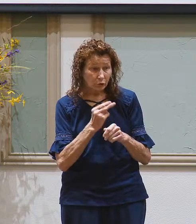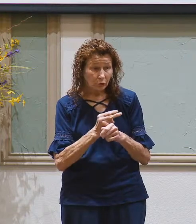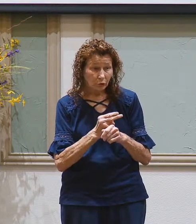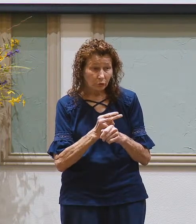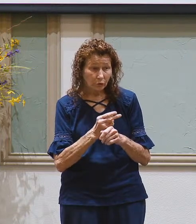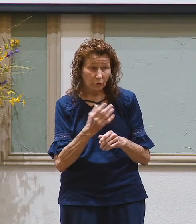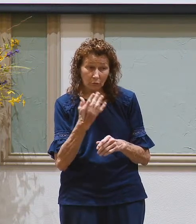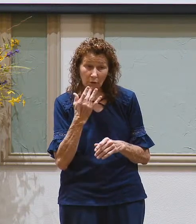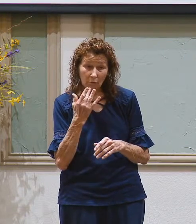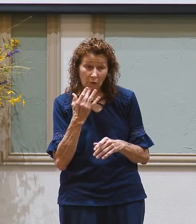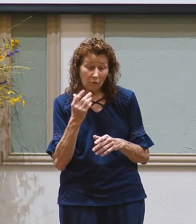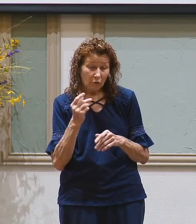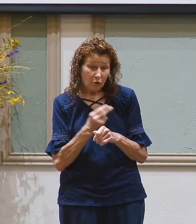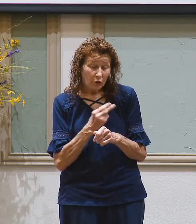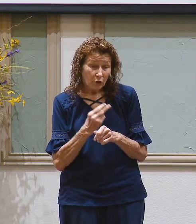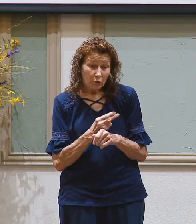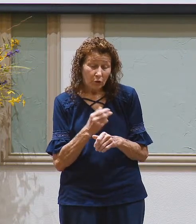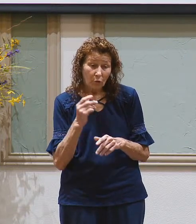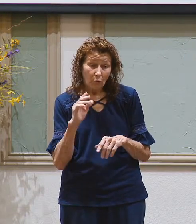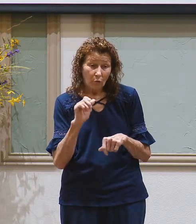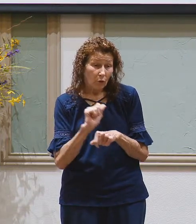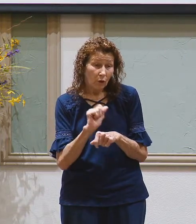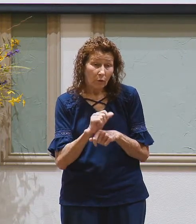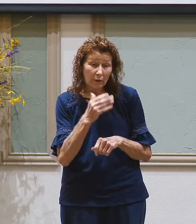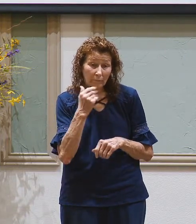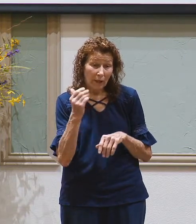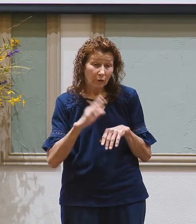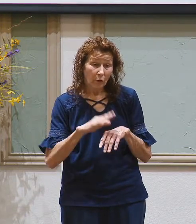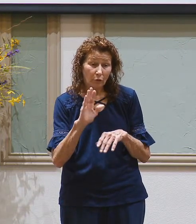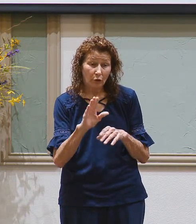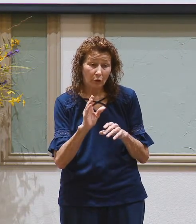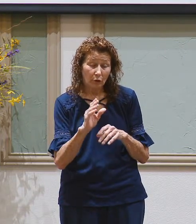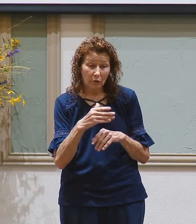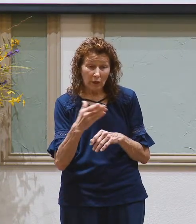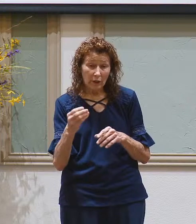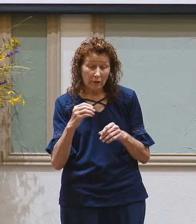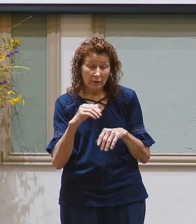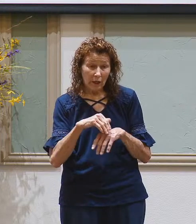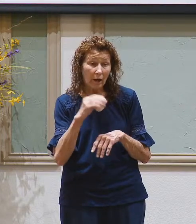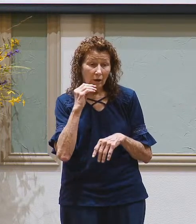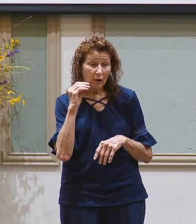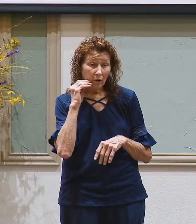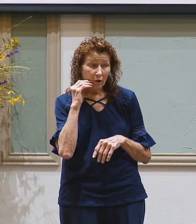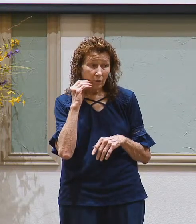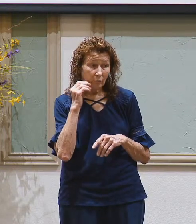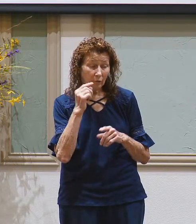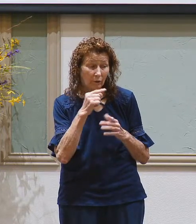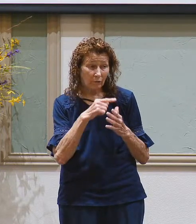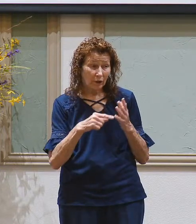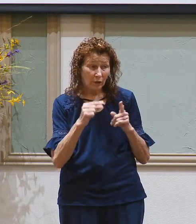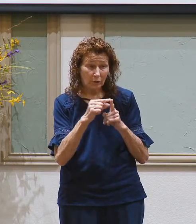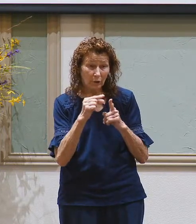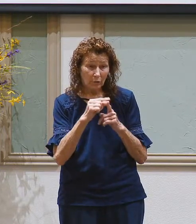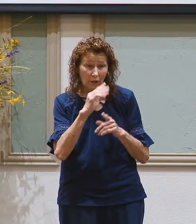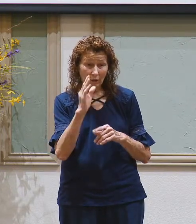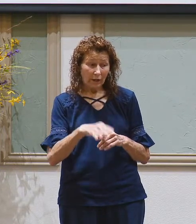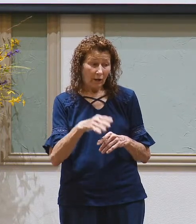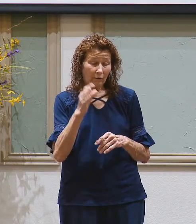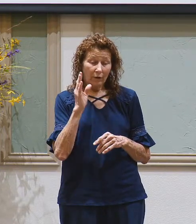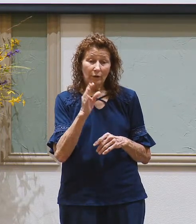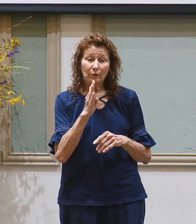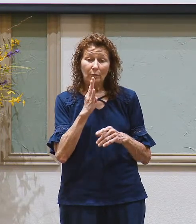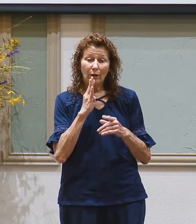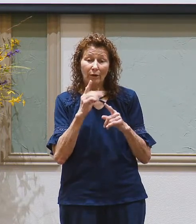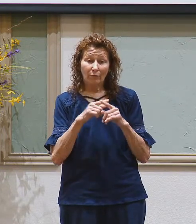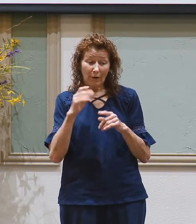you prefer to use, whatever works best on your device. These words have never been spoken from a pulpit before, have